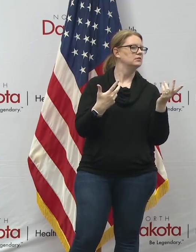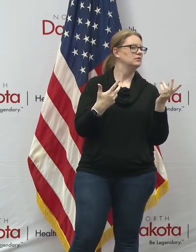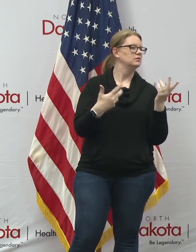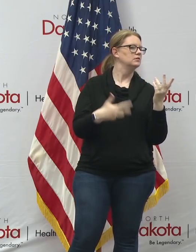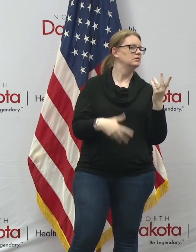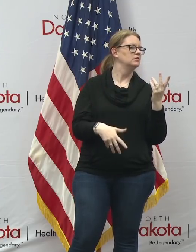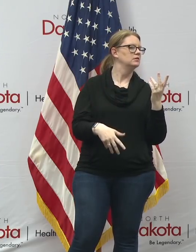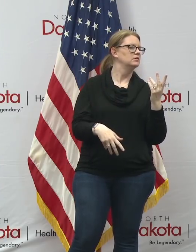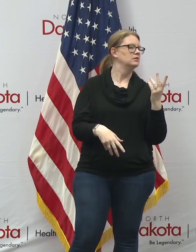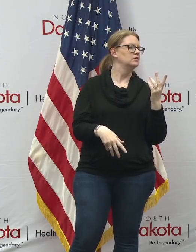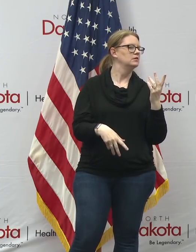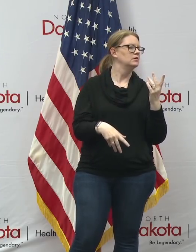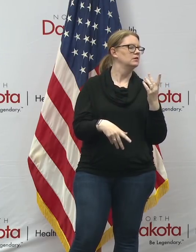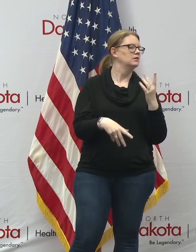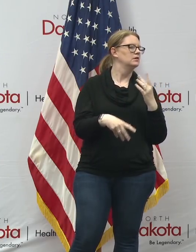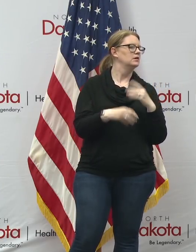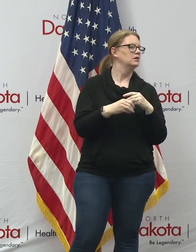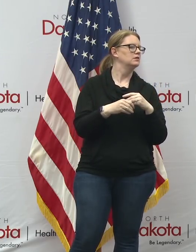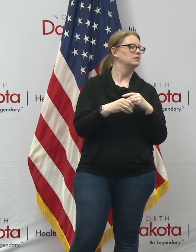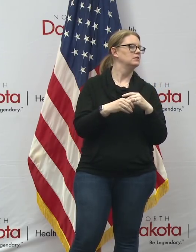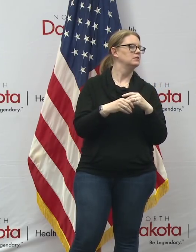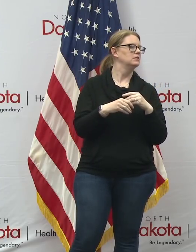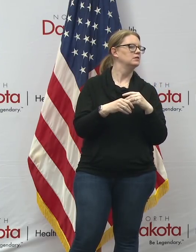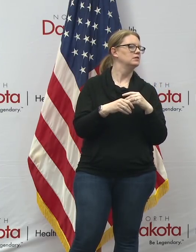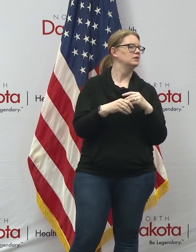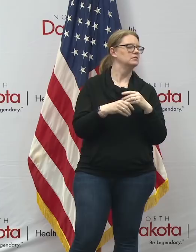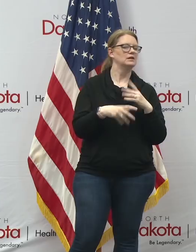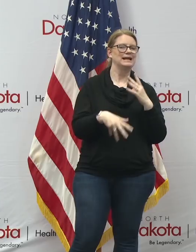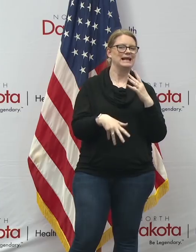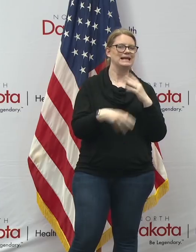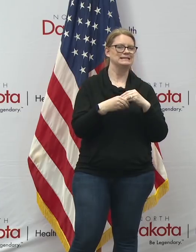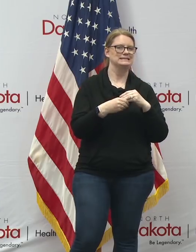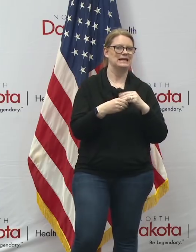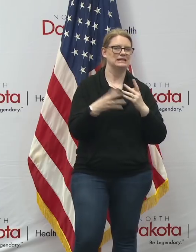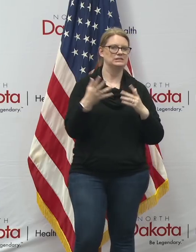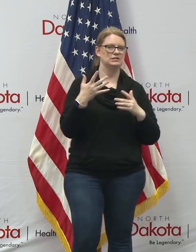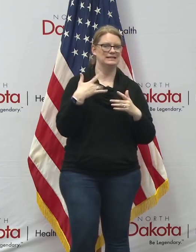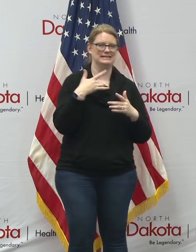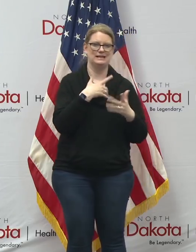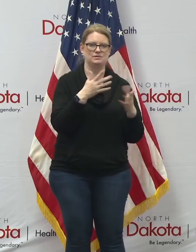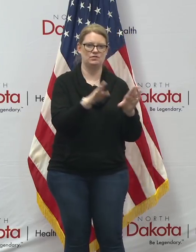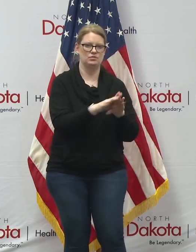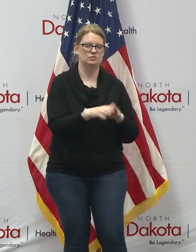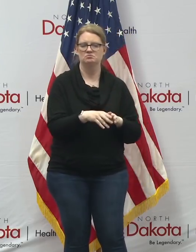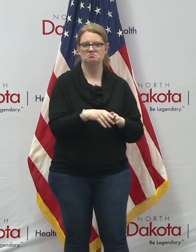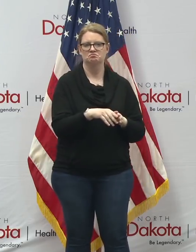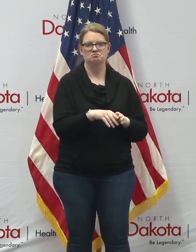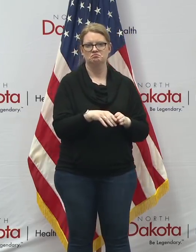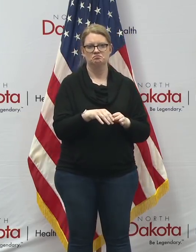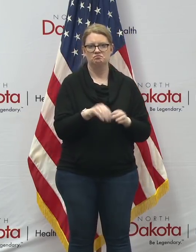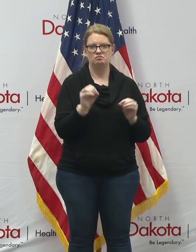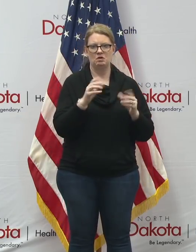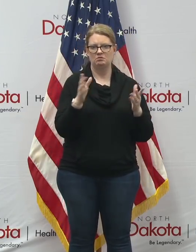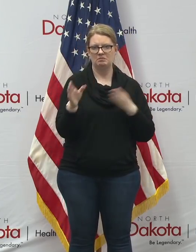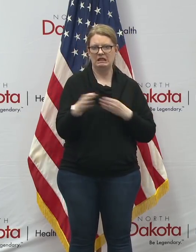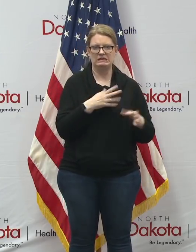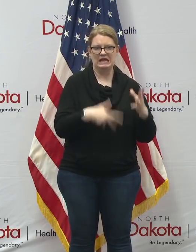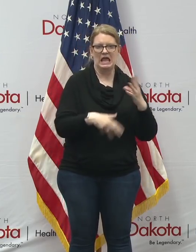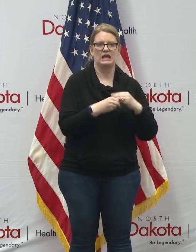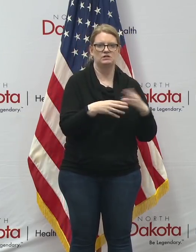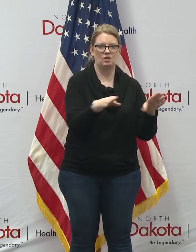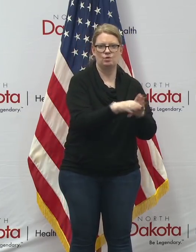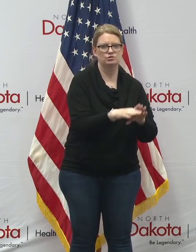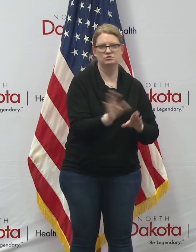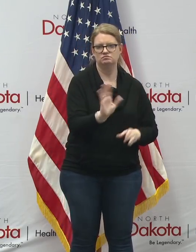expanding the types of companies that would fall under that closure in the coming days no plans right now to expand the closures we would just